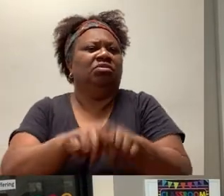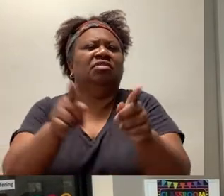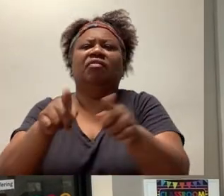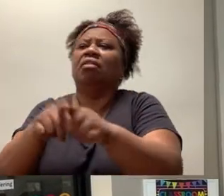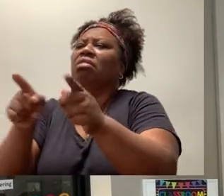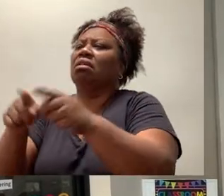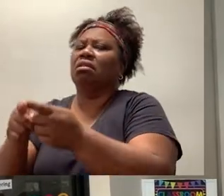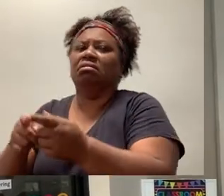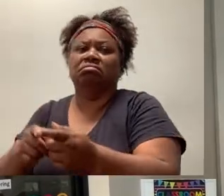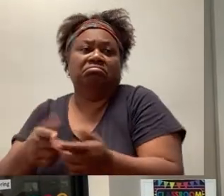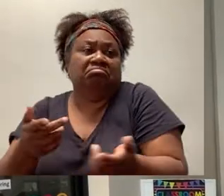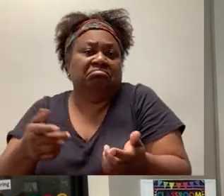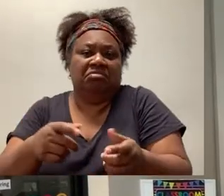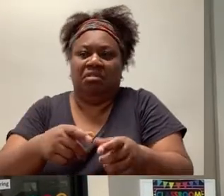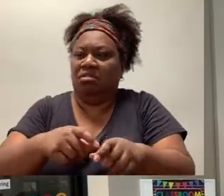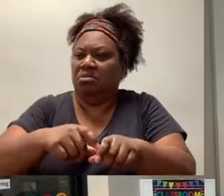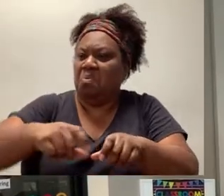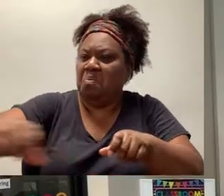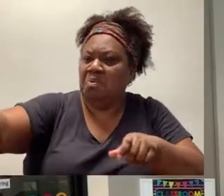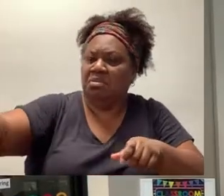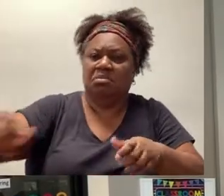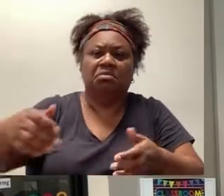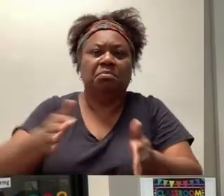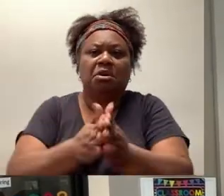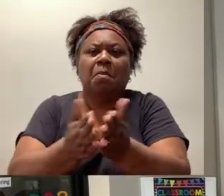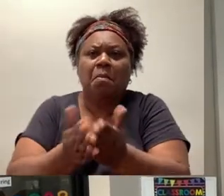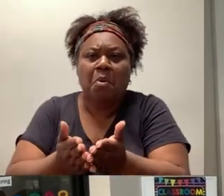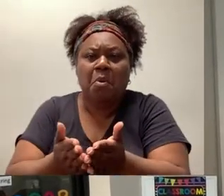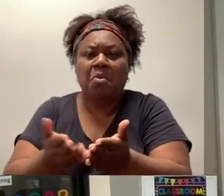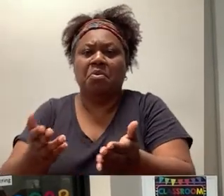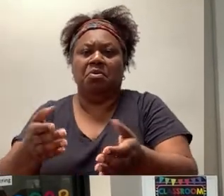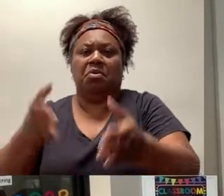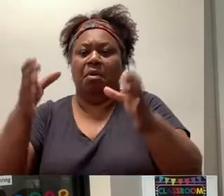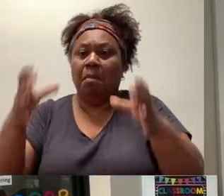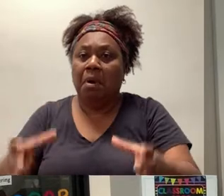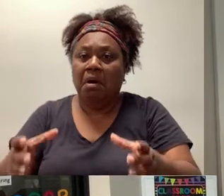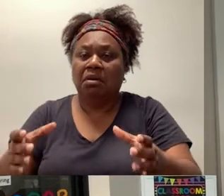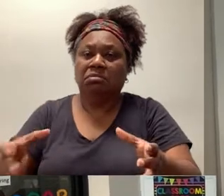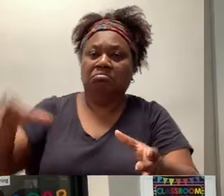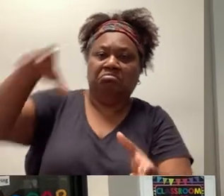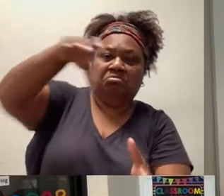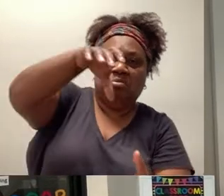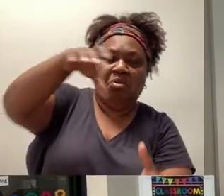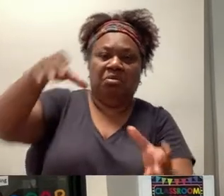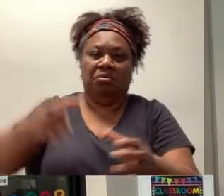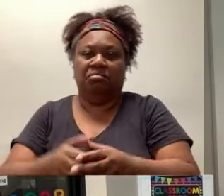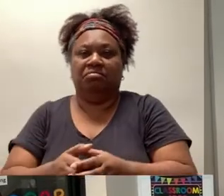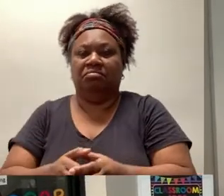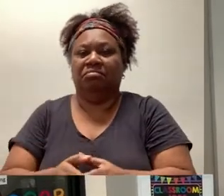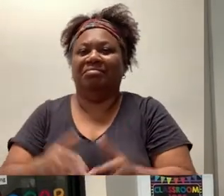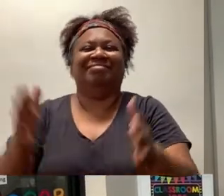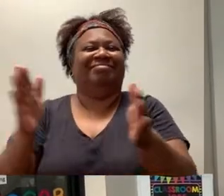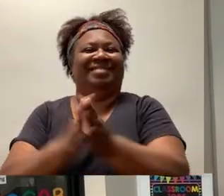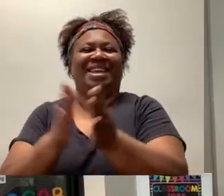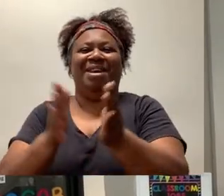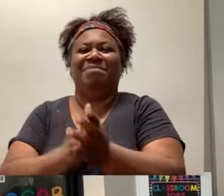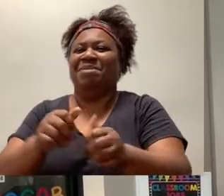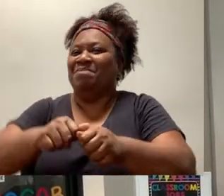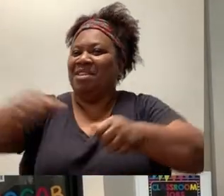watch to measure a book or you might use a pot to measure volume. Happy measuring everyone. Don't forget to